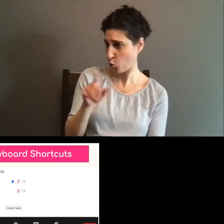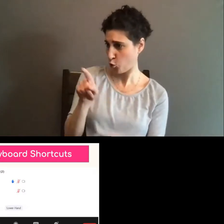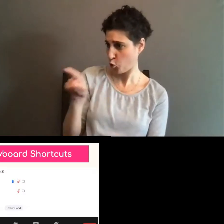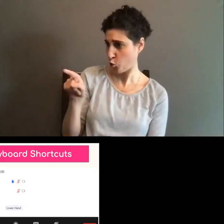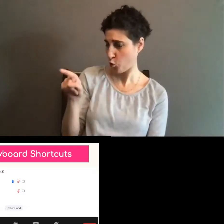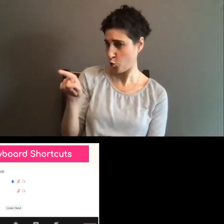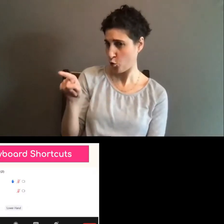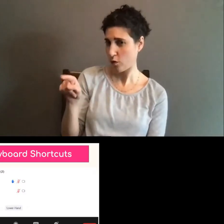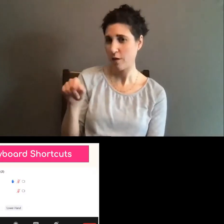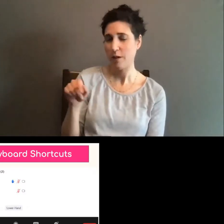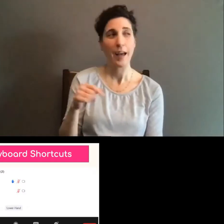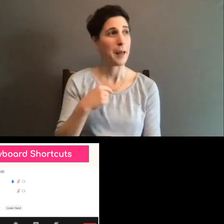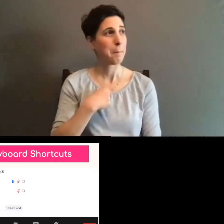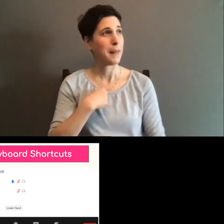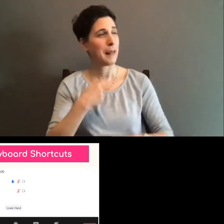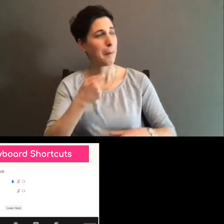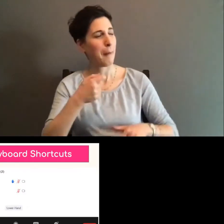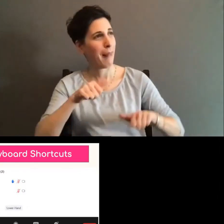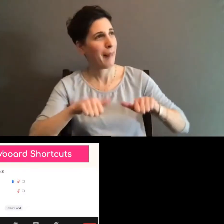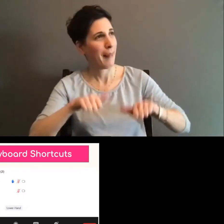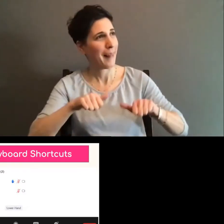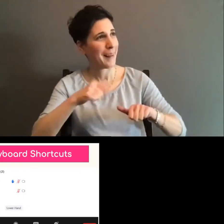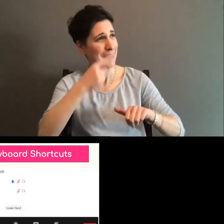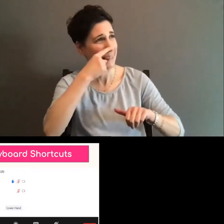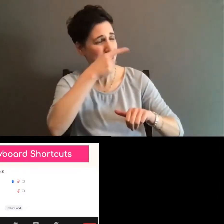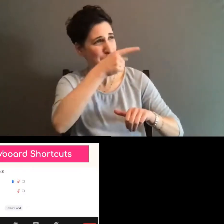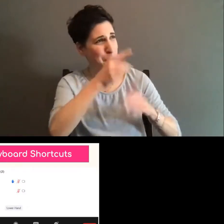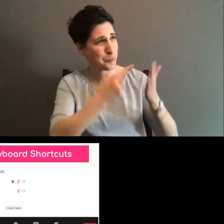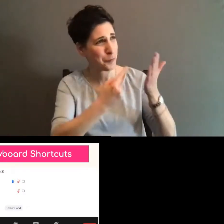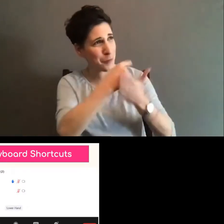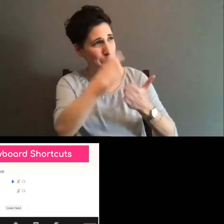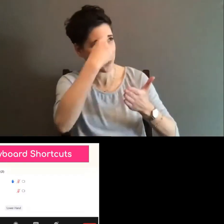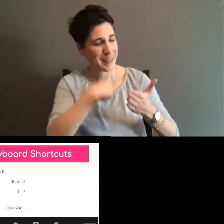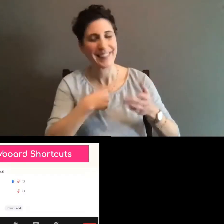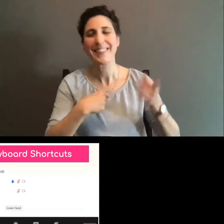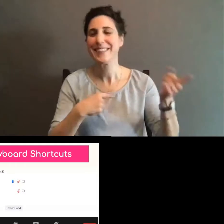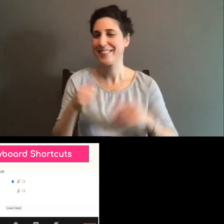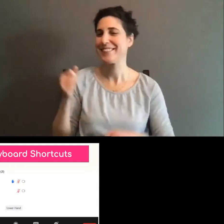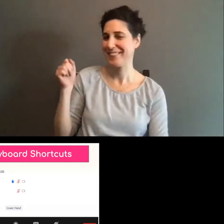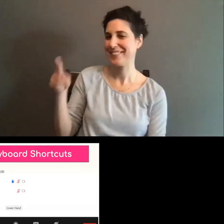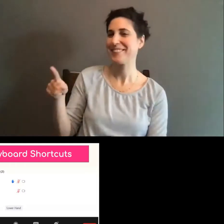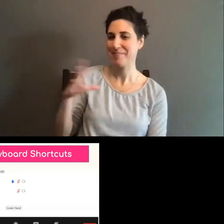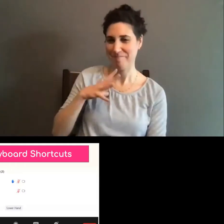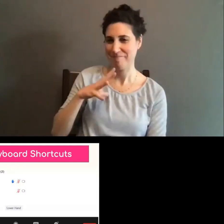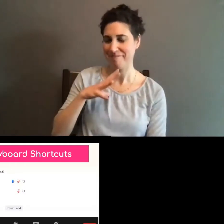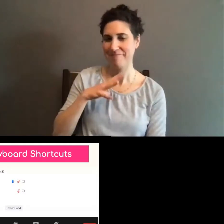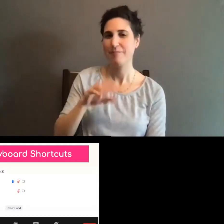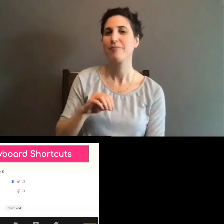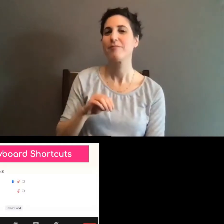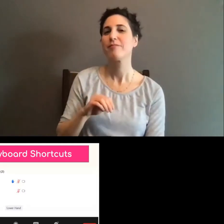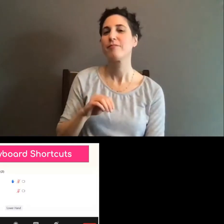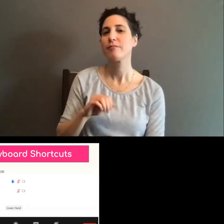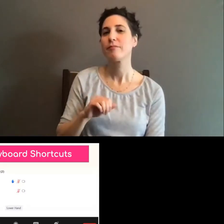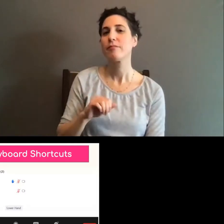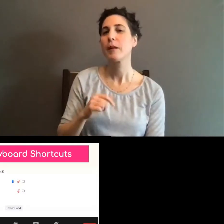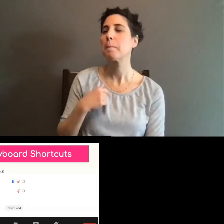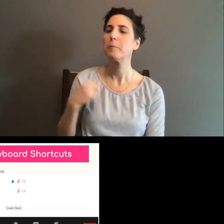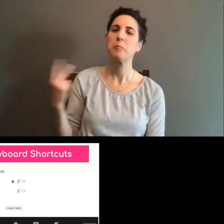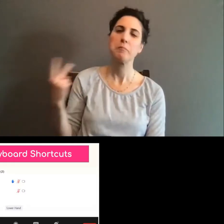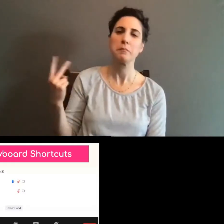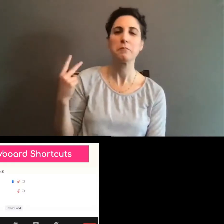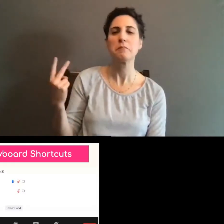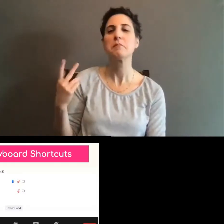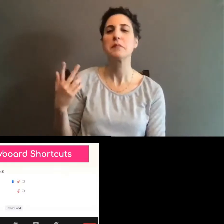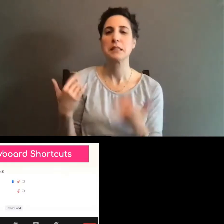is it just cause I, could you go over it? Thank you. Um, so, uh, what we thought we'd